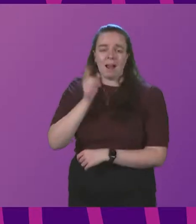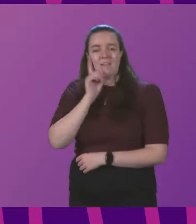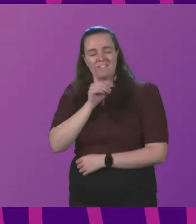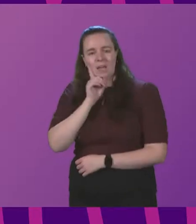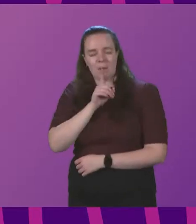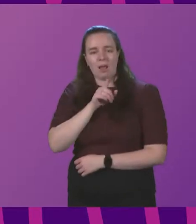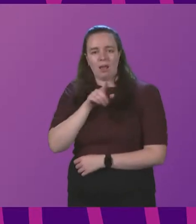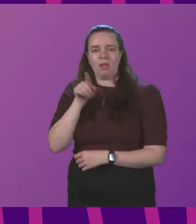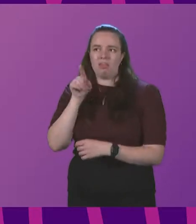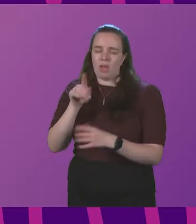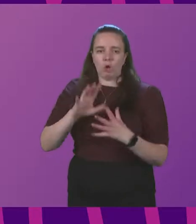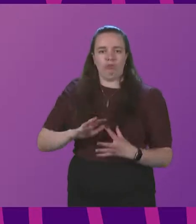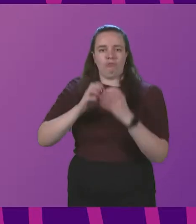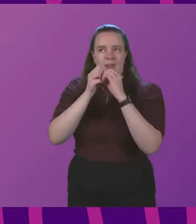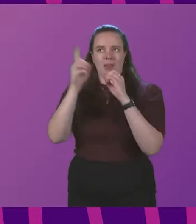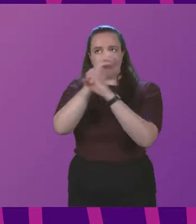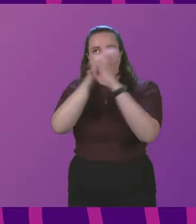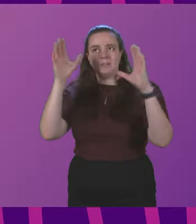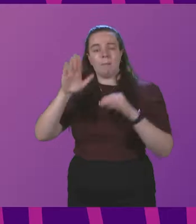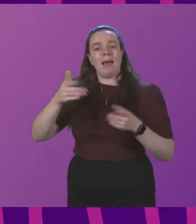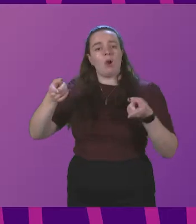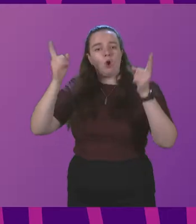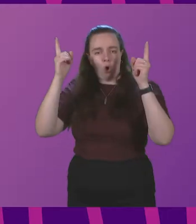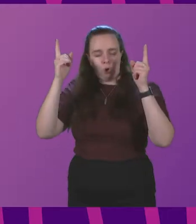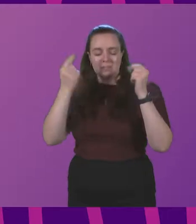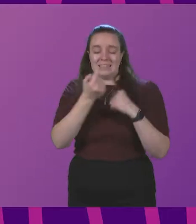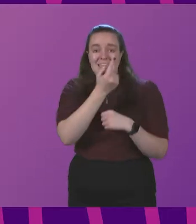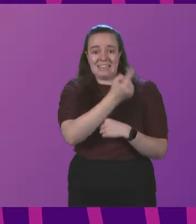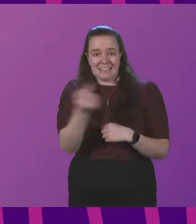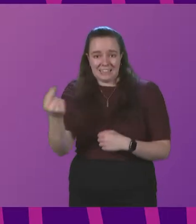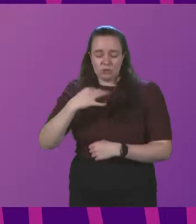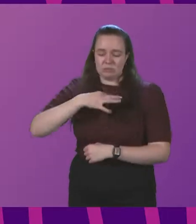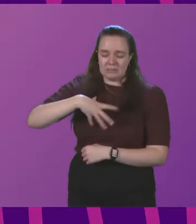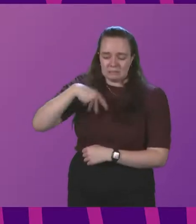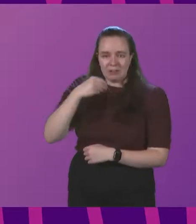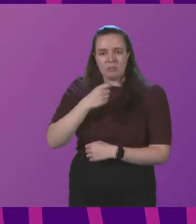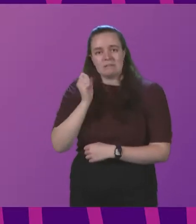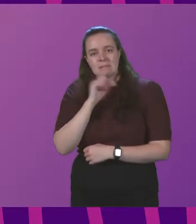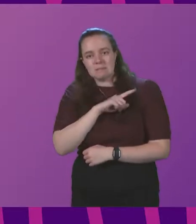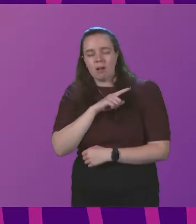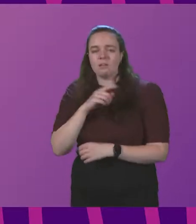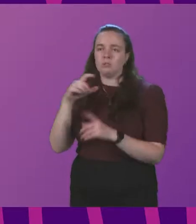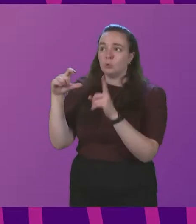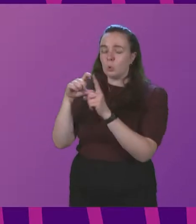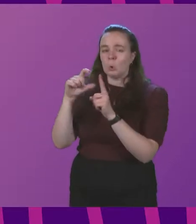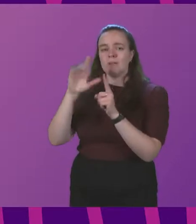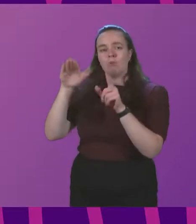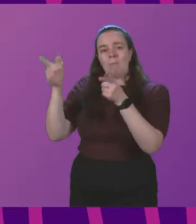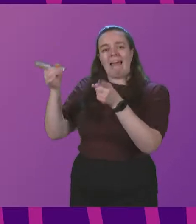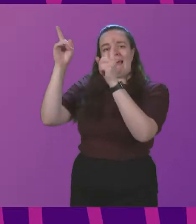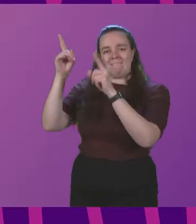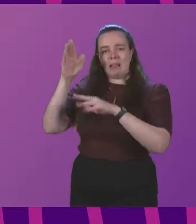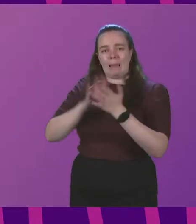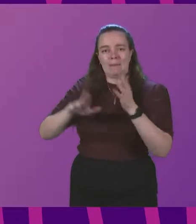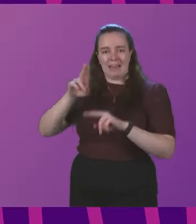created in the image of God. Each is a beloved spirit, son and daughter of heavenly parents. As